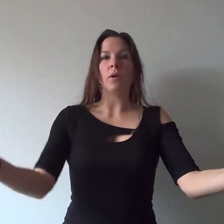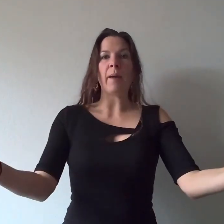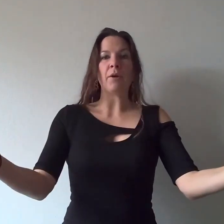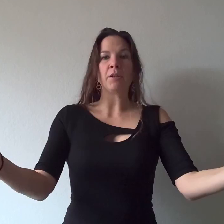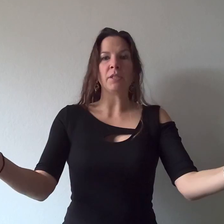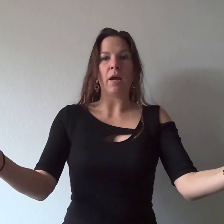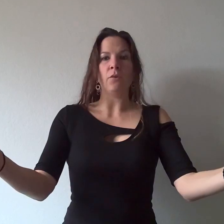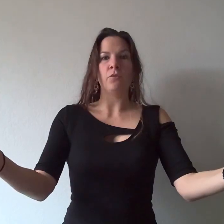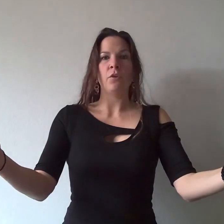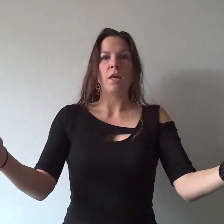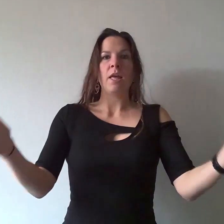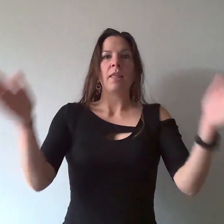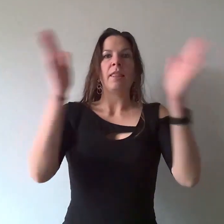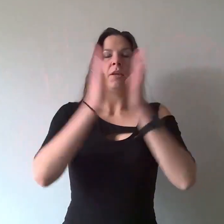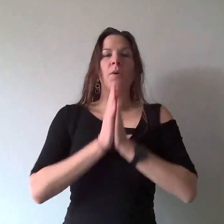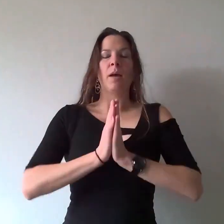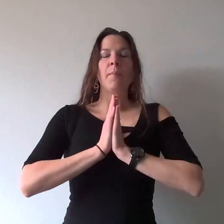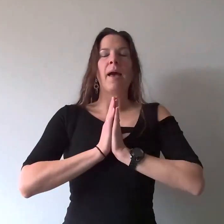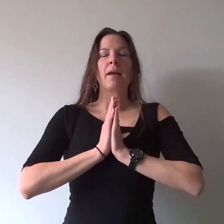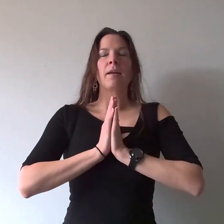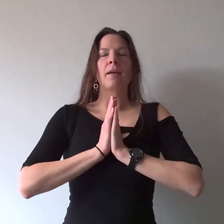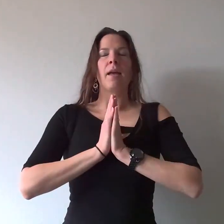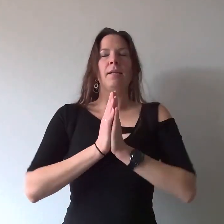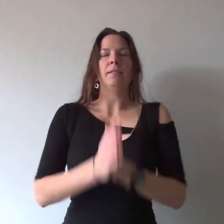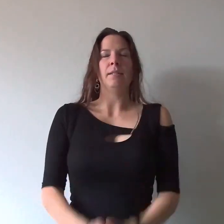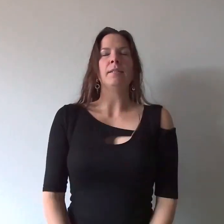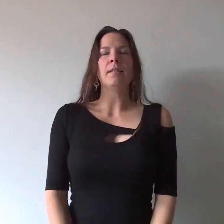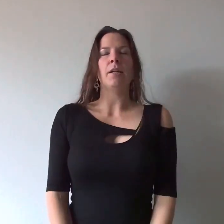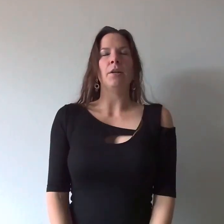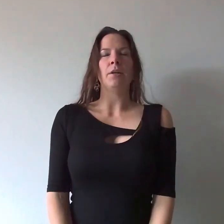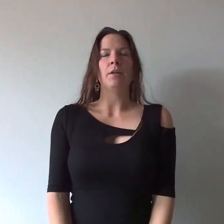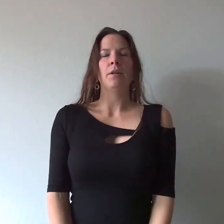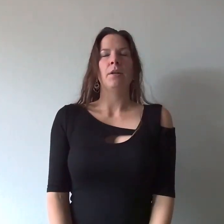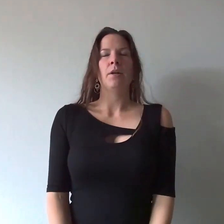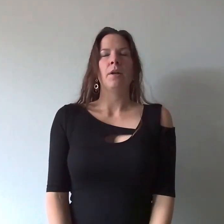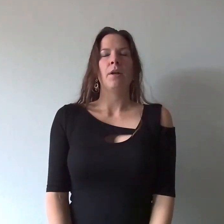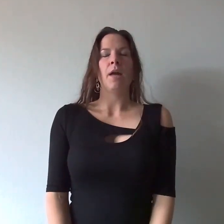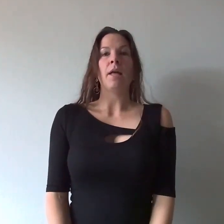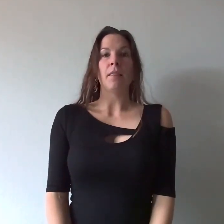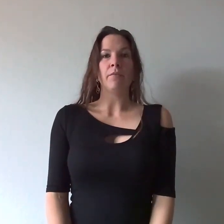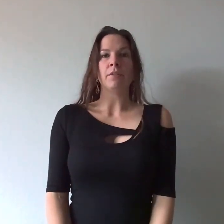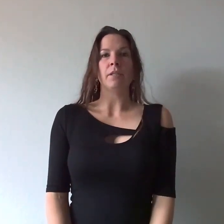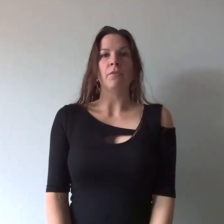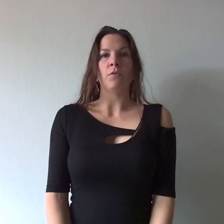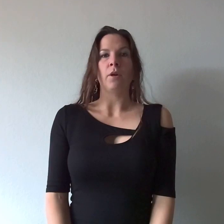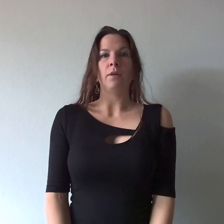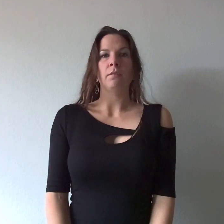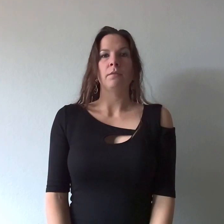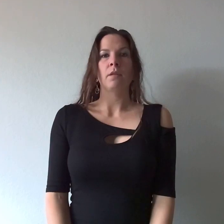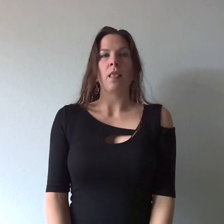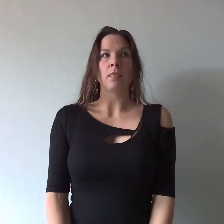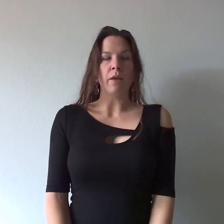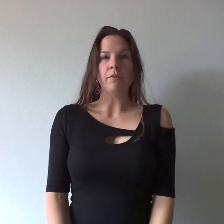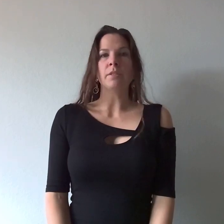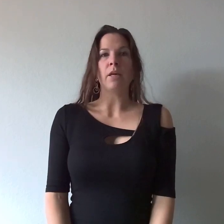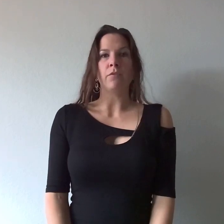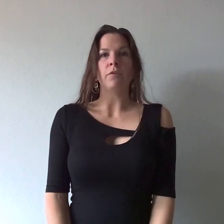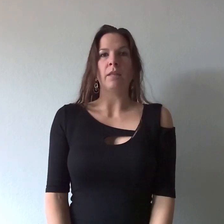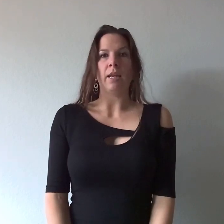about yourself that you come back and sit centered and love yourself for it love yourself for letting